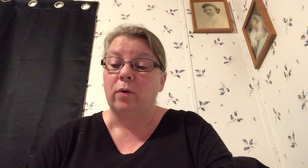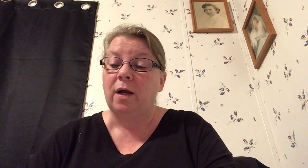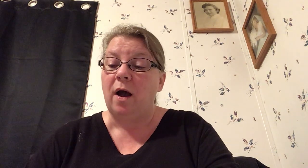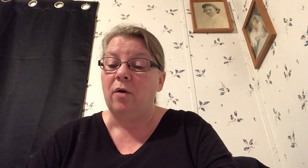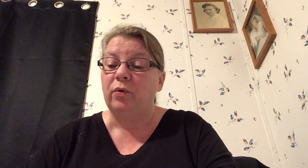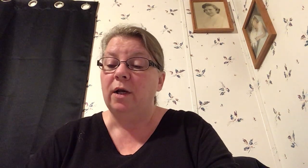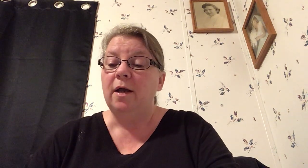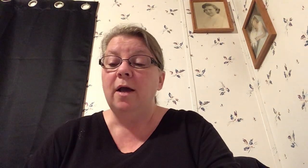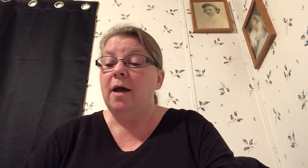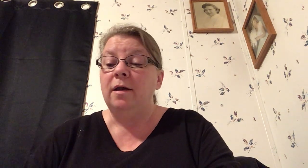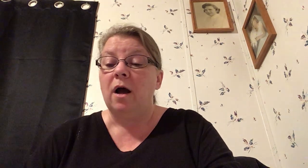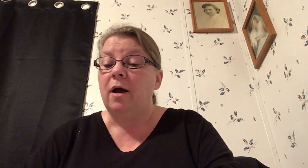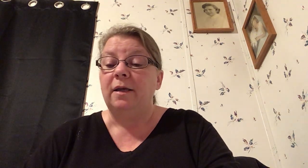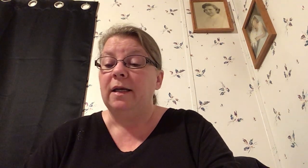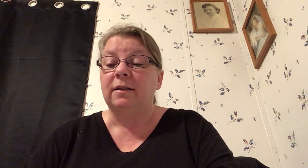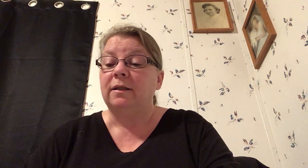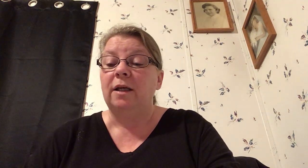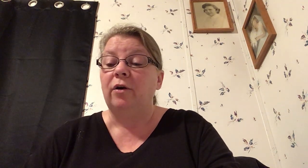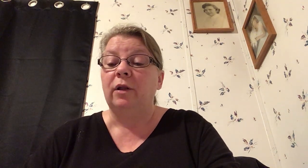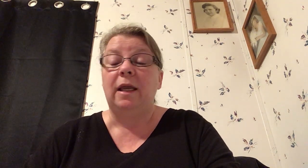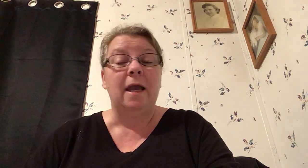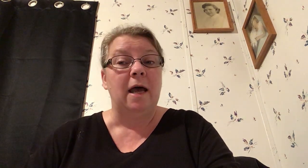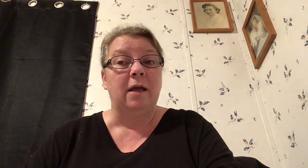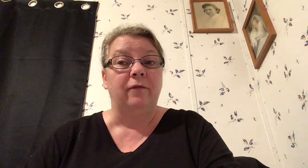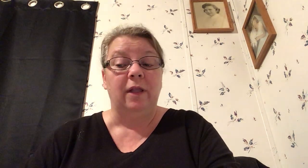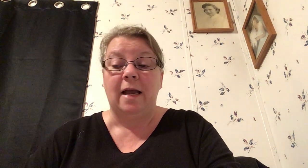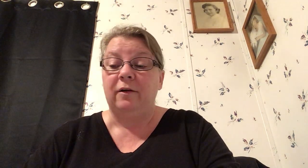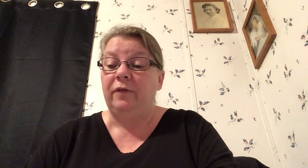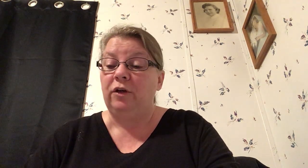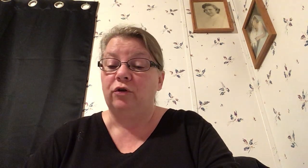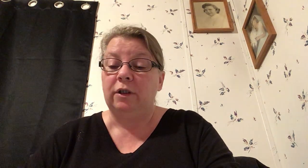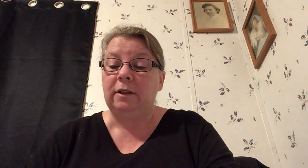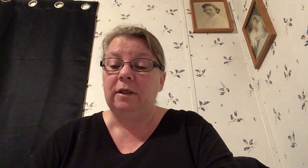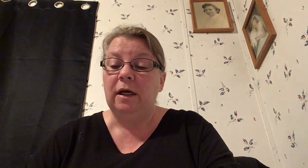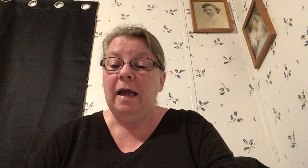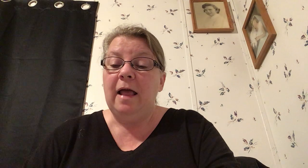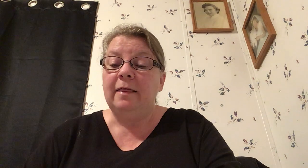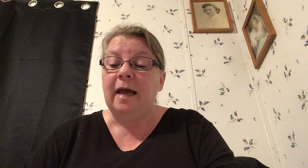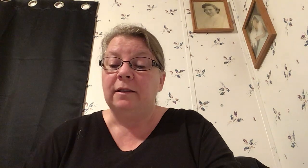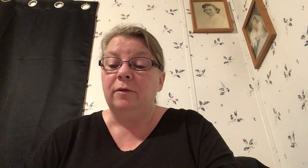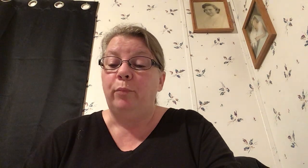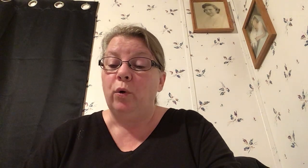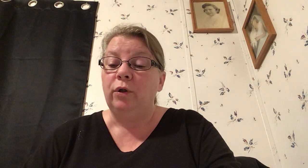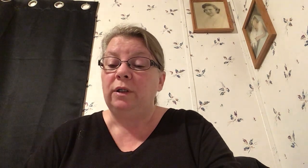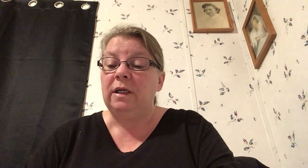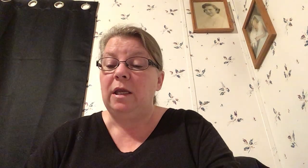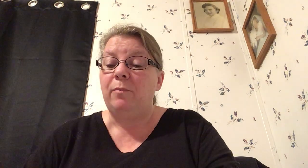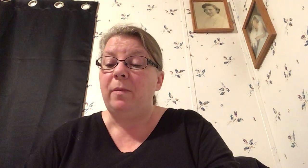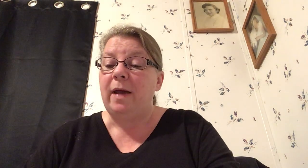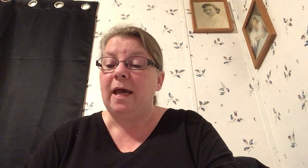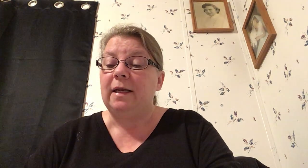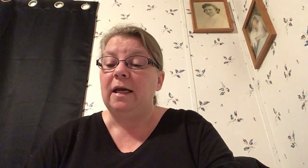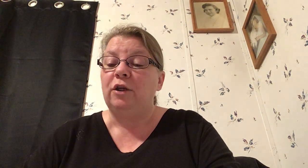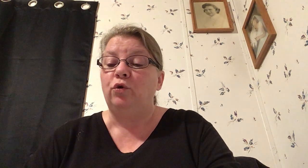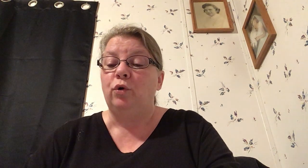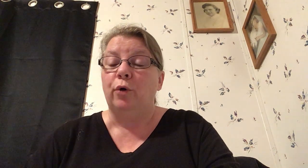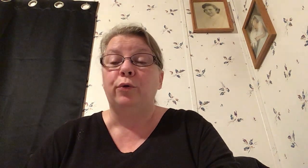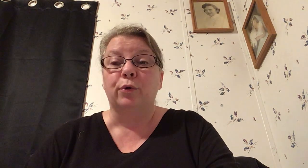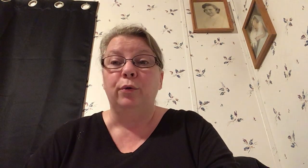God not necessarily out of a lack of interest that's important to keep in mind as you go through